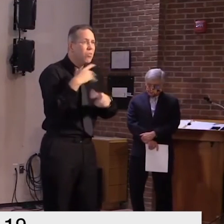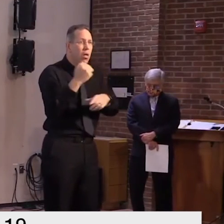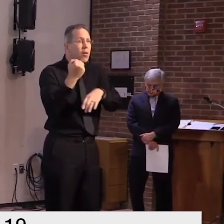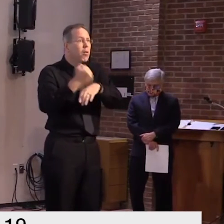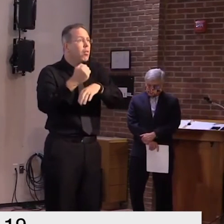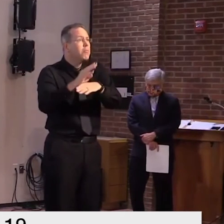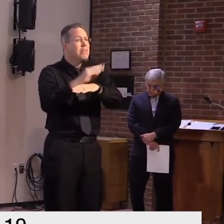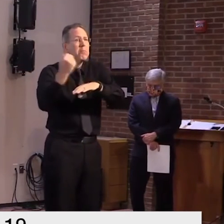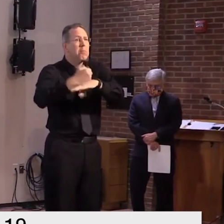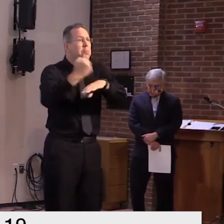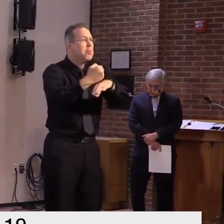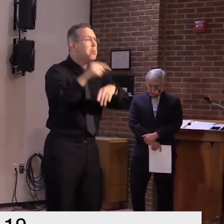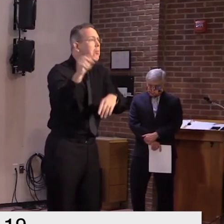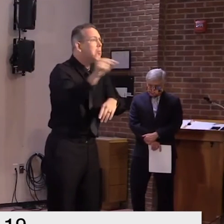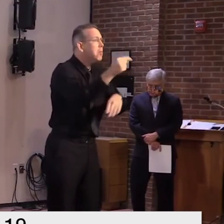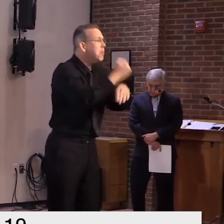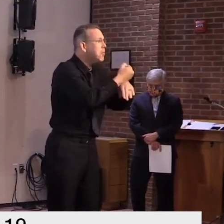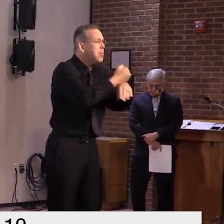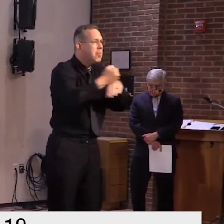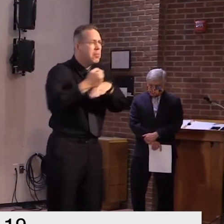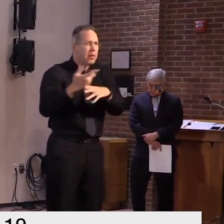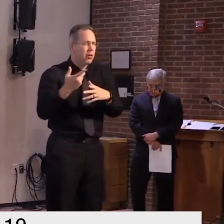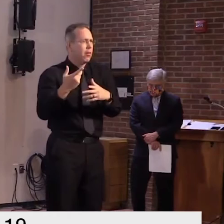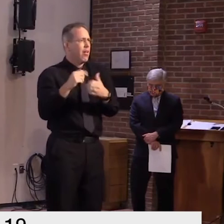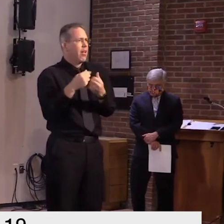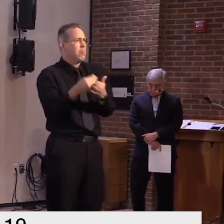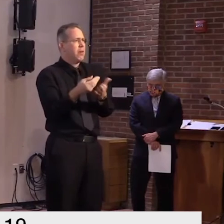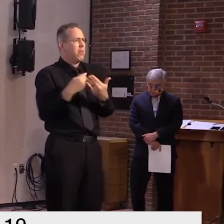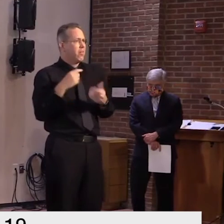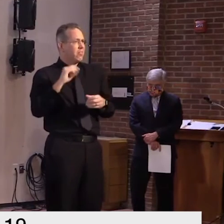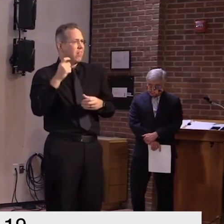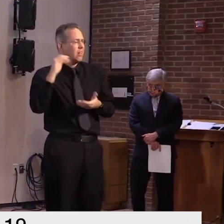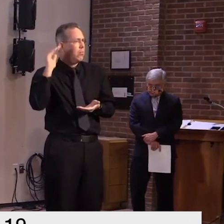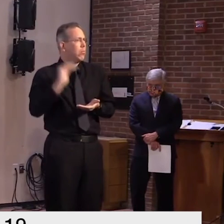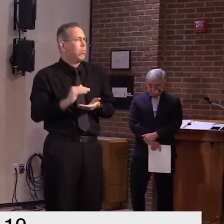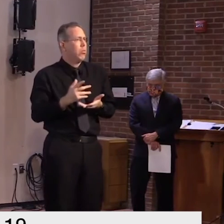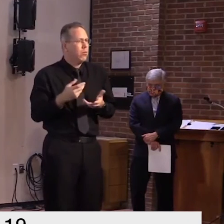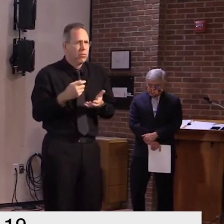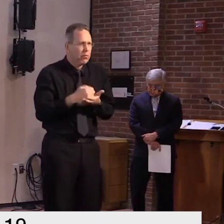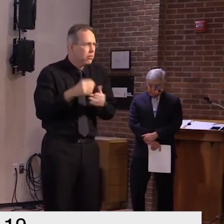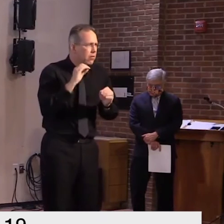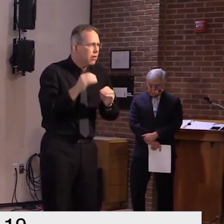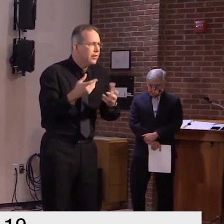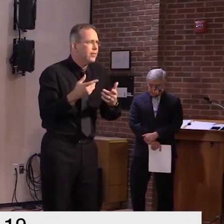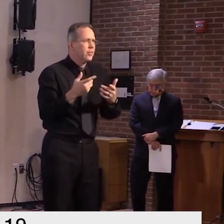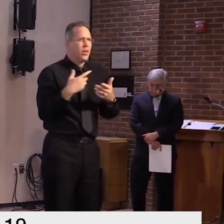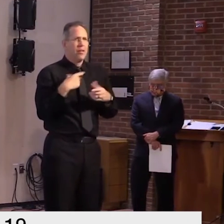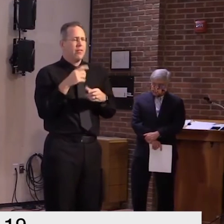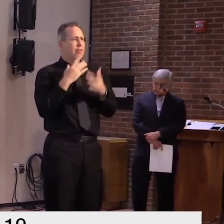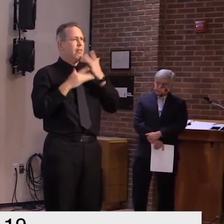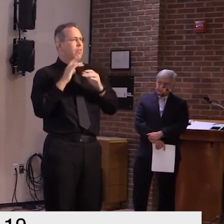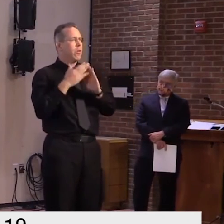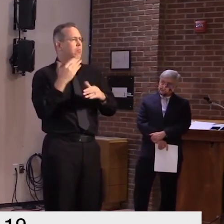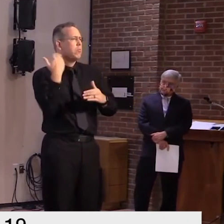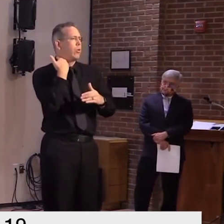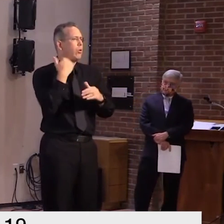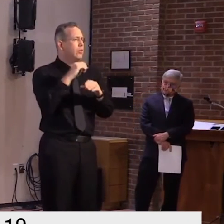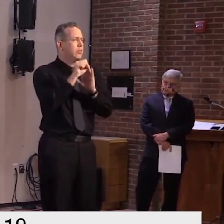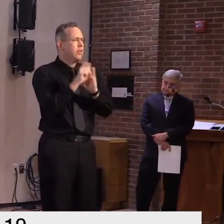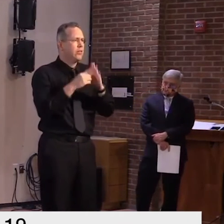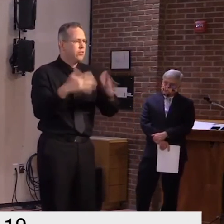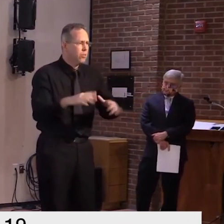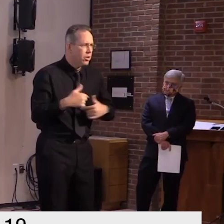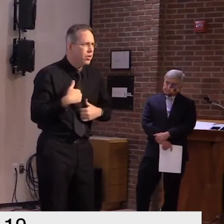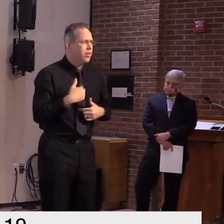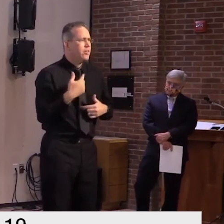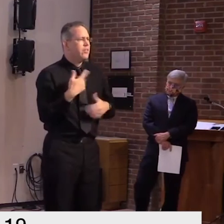uh in trying to make this investment in those businesses that are just really fragile right now because the jobs come along with it